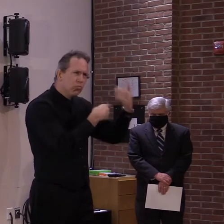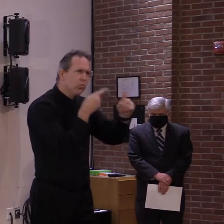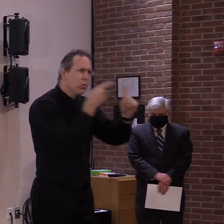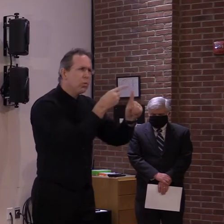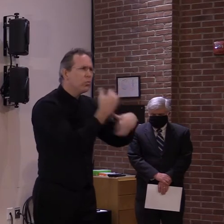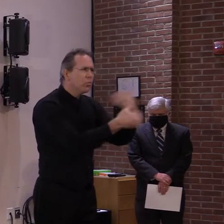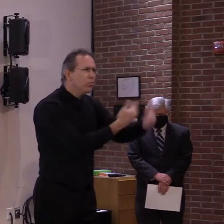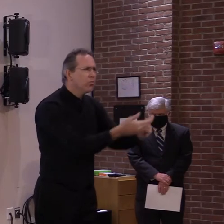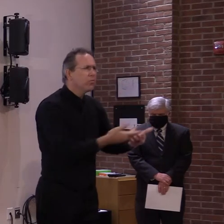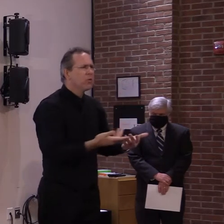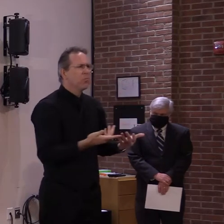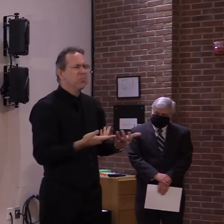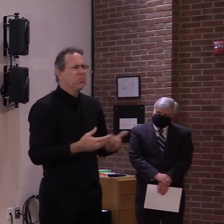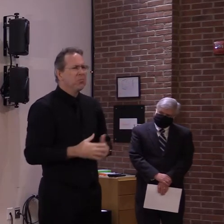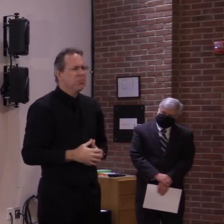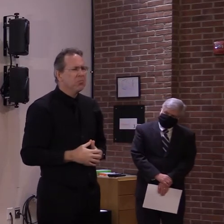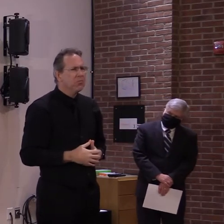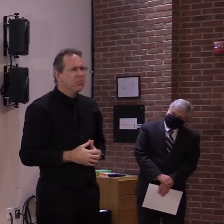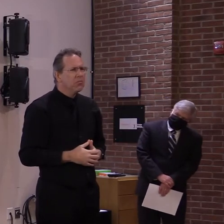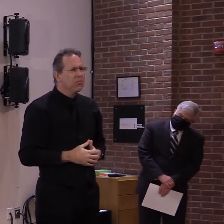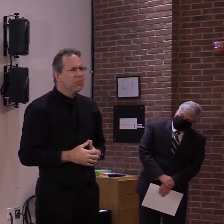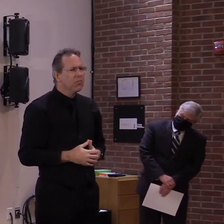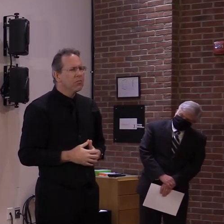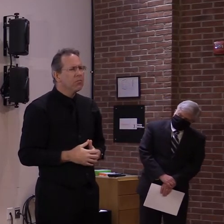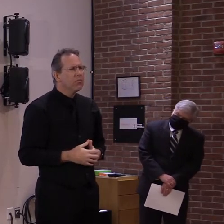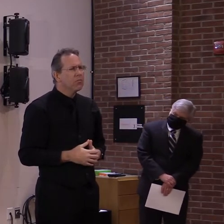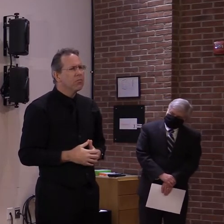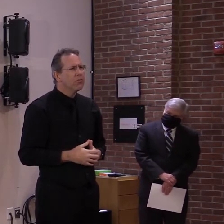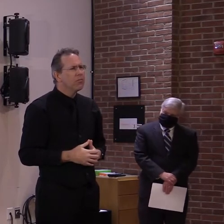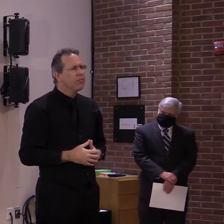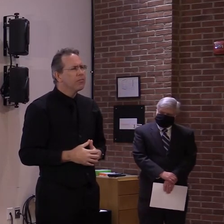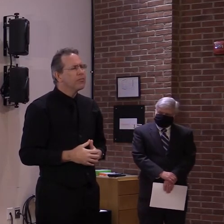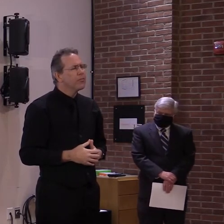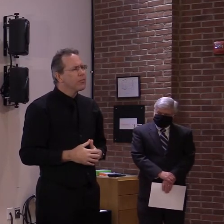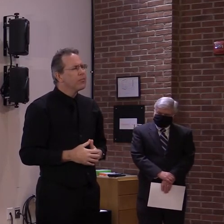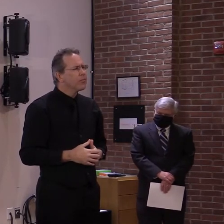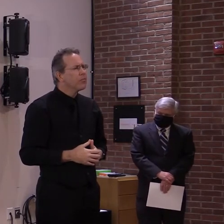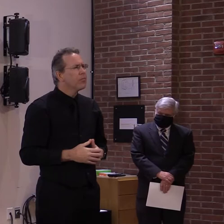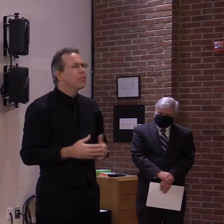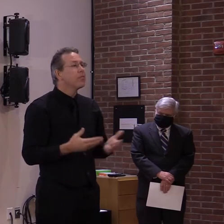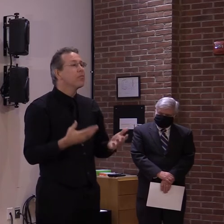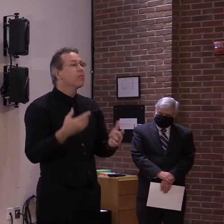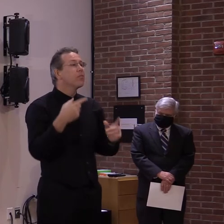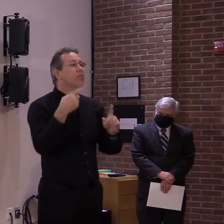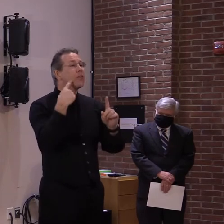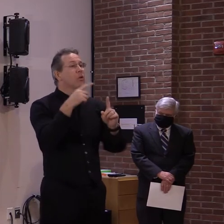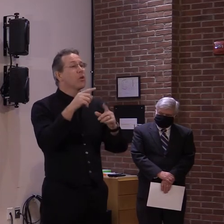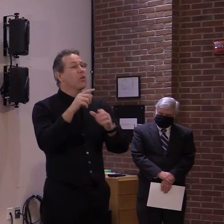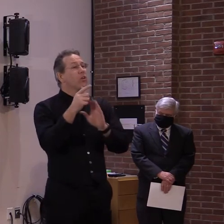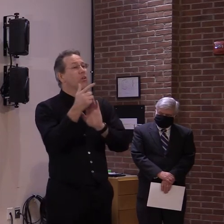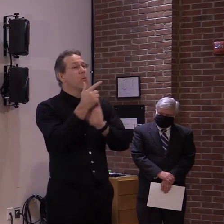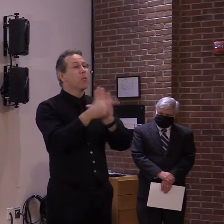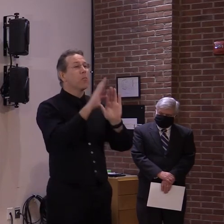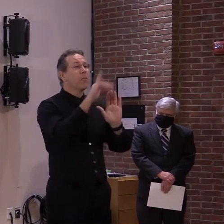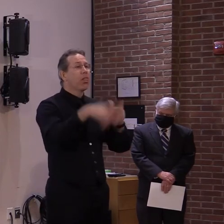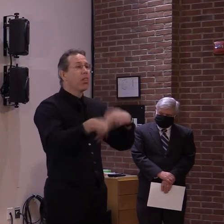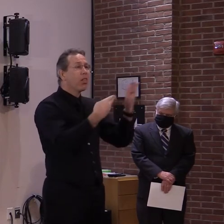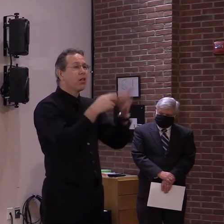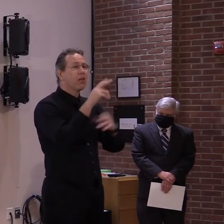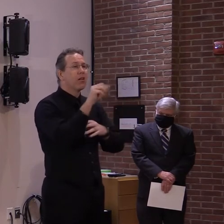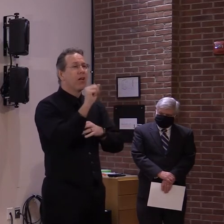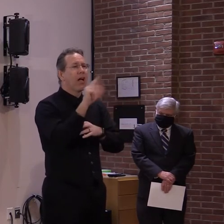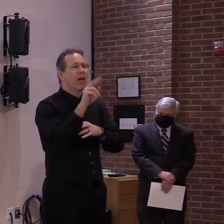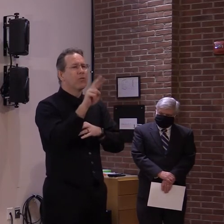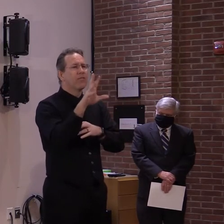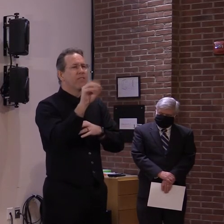answer for modernization, the total answer for modernization of Act 250. We have a lot of other things we want to do, uh, within Act 250